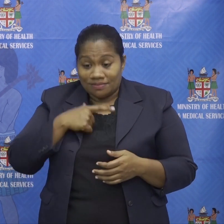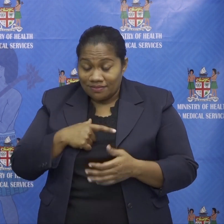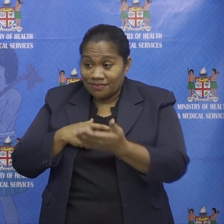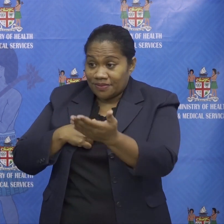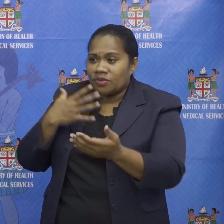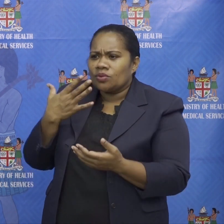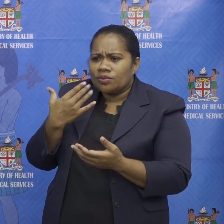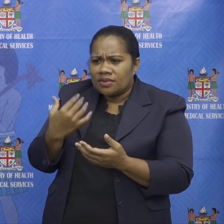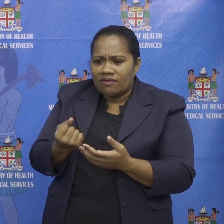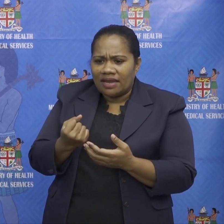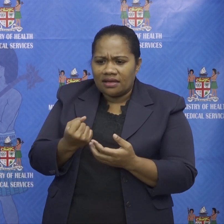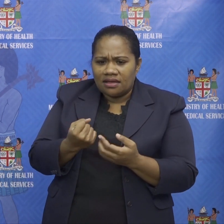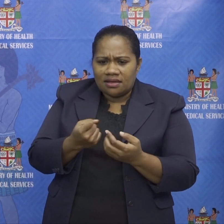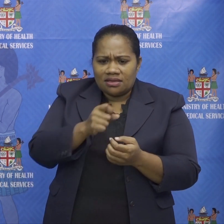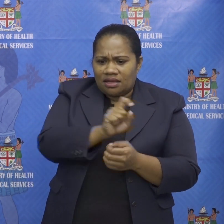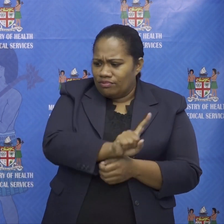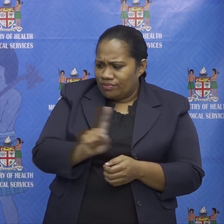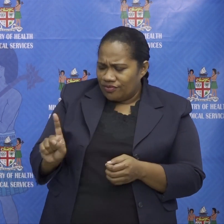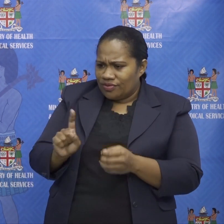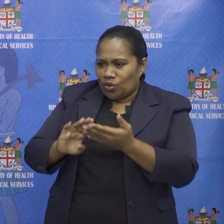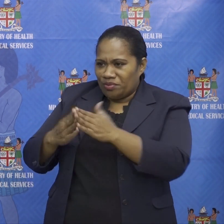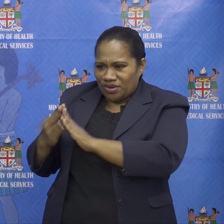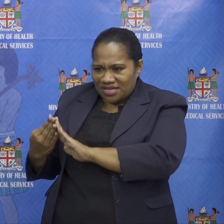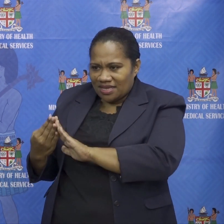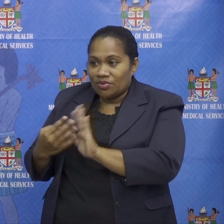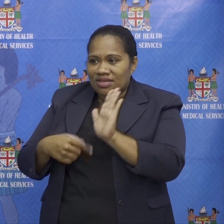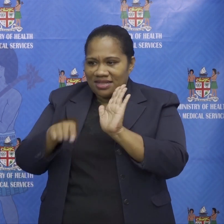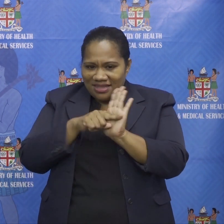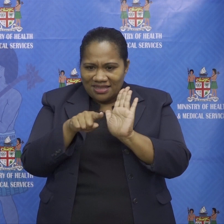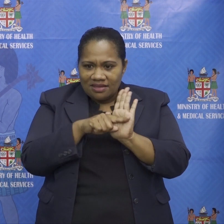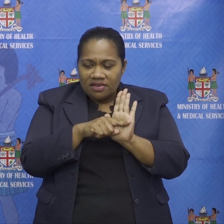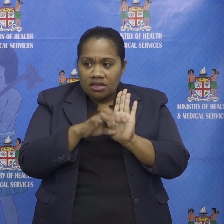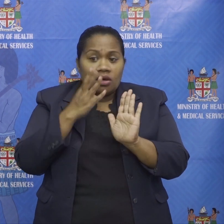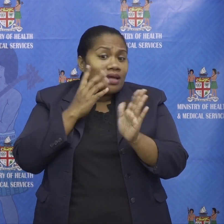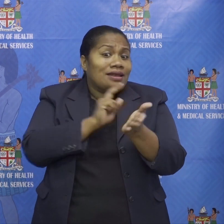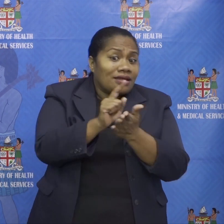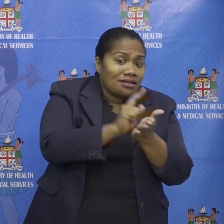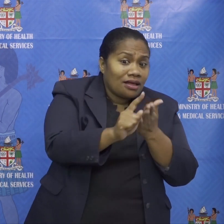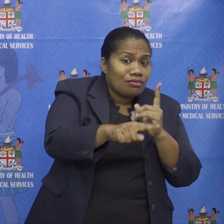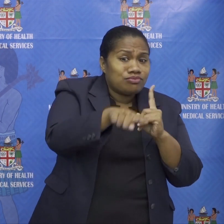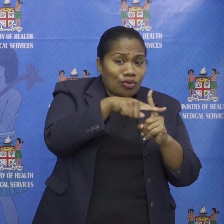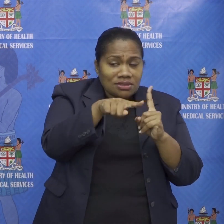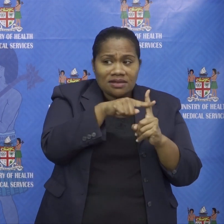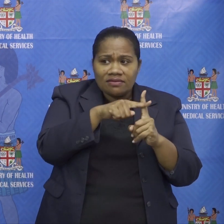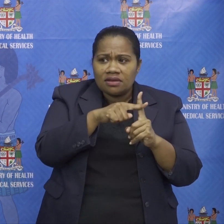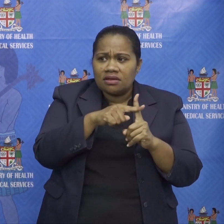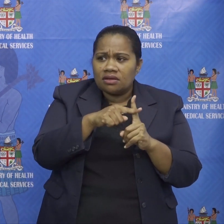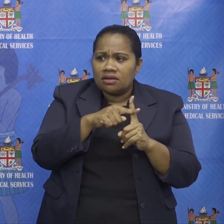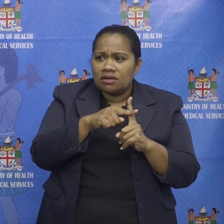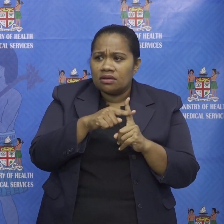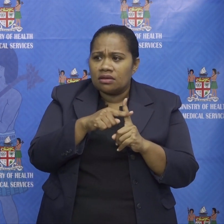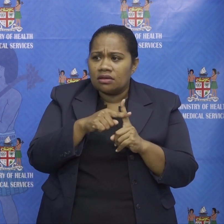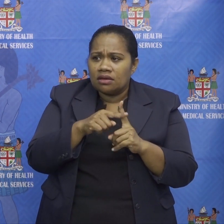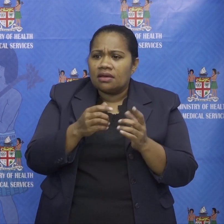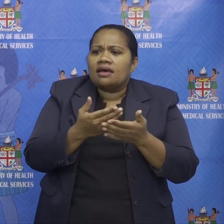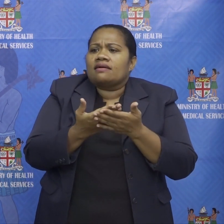been released to the community and then they they test negative but then they doubt they when they tested later it's positive um so how